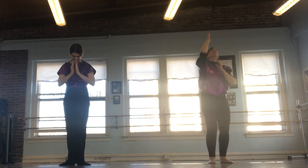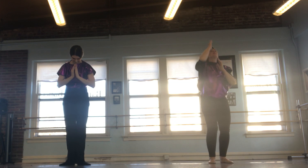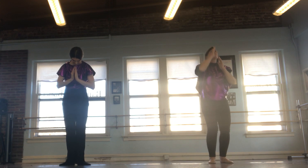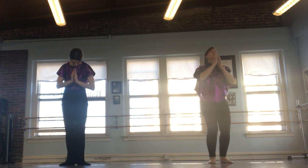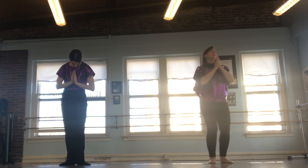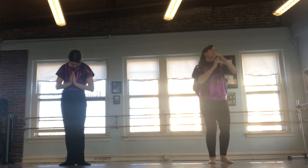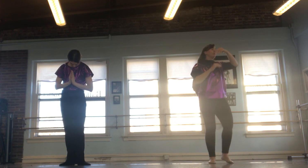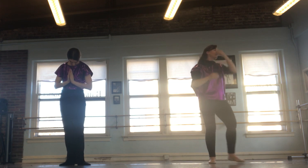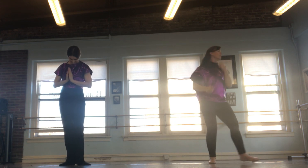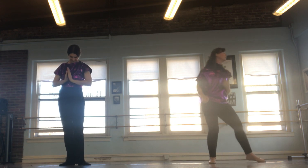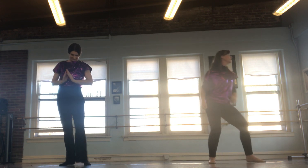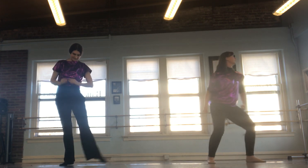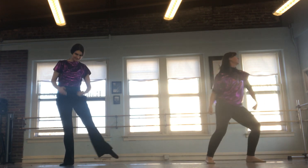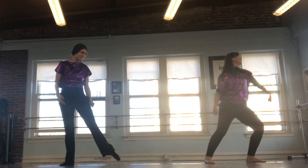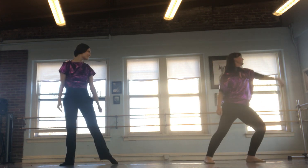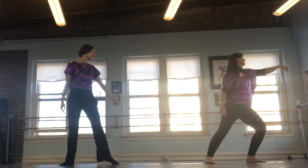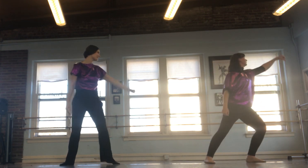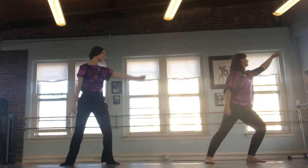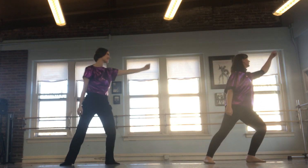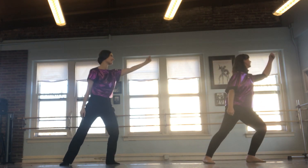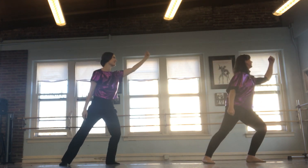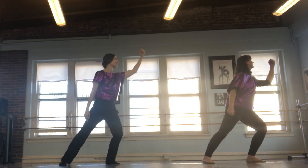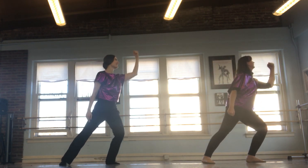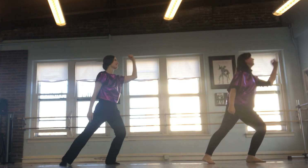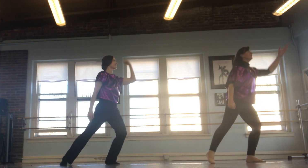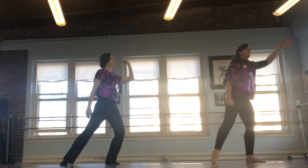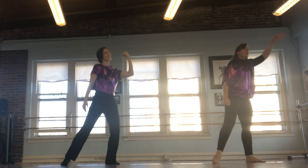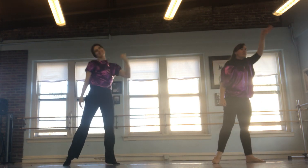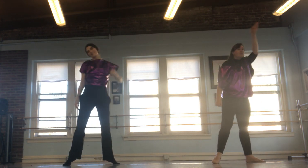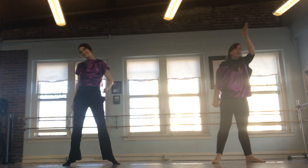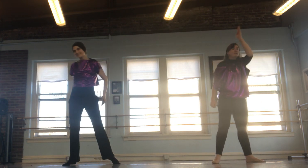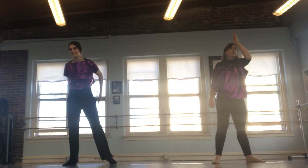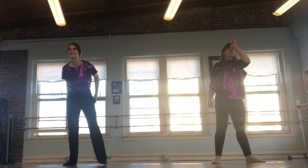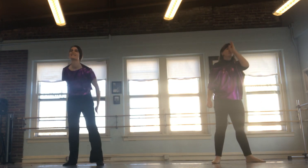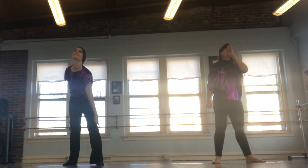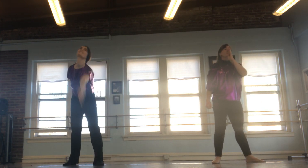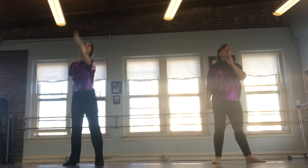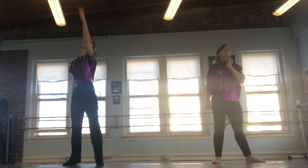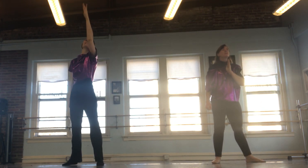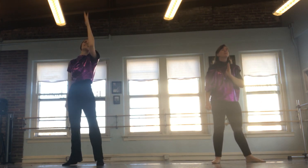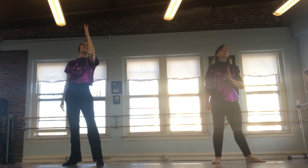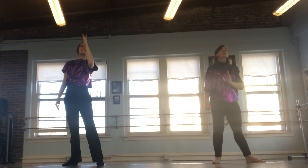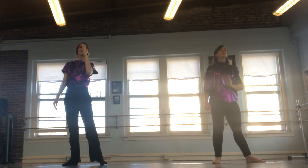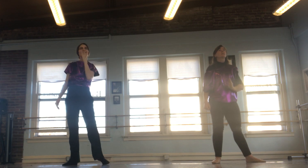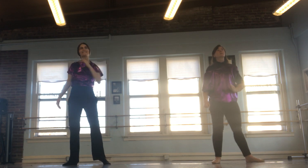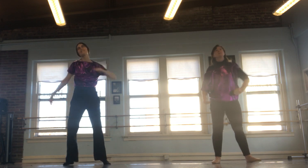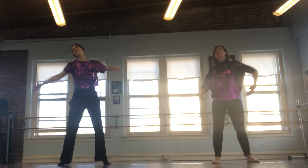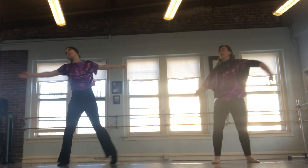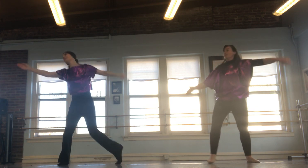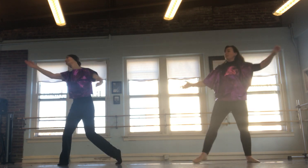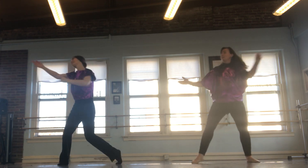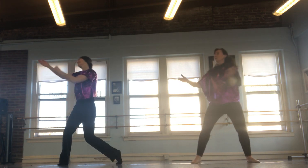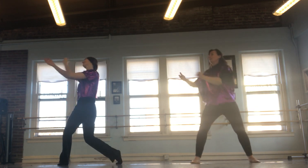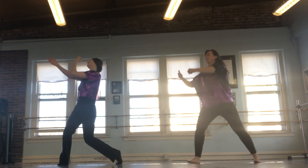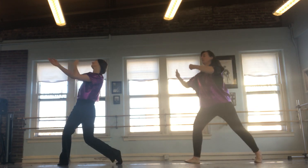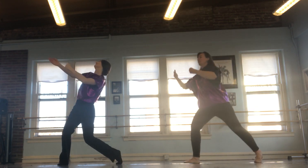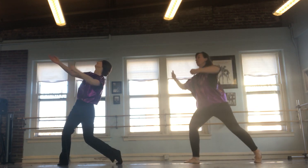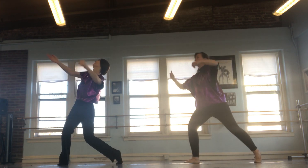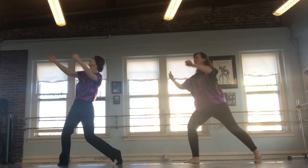I'm waiting Are you mine? To be with